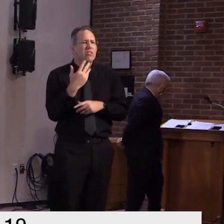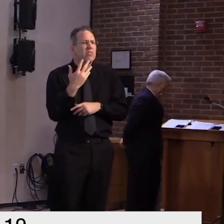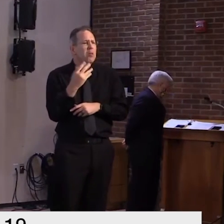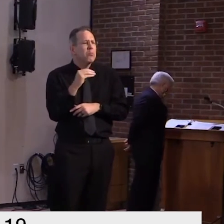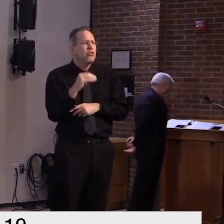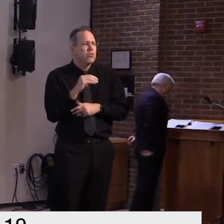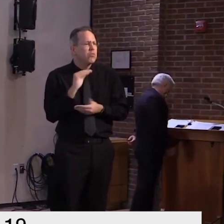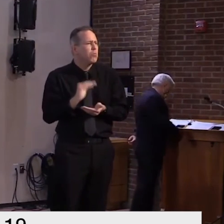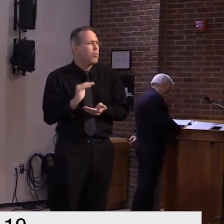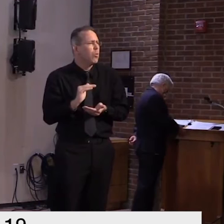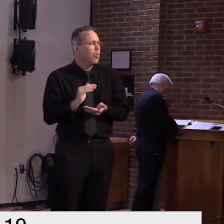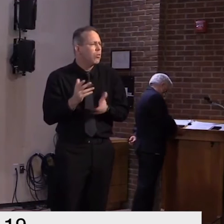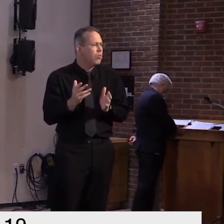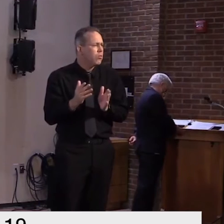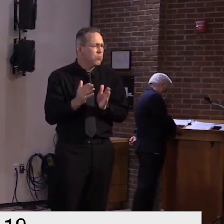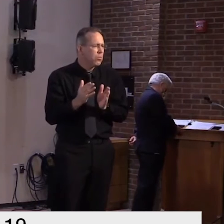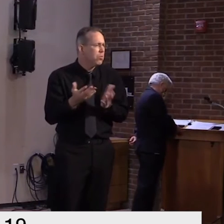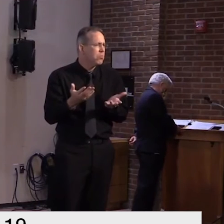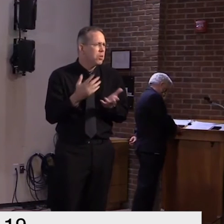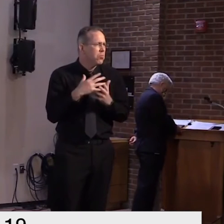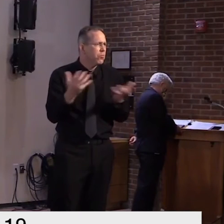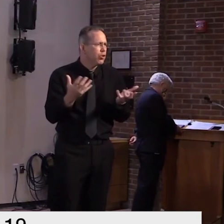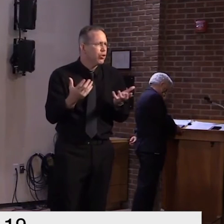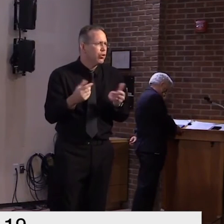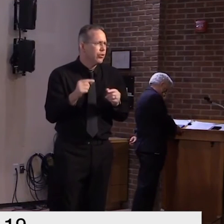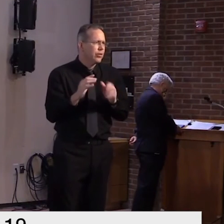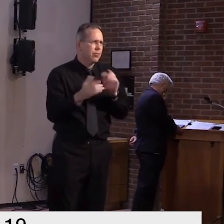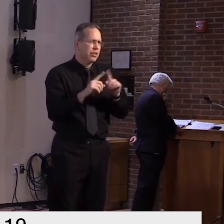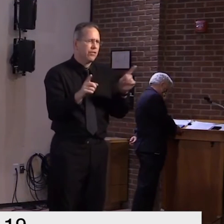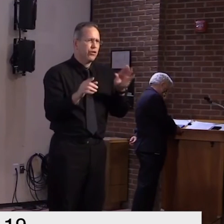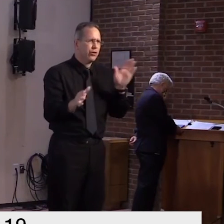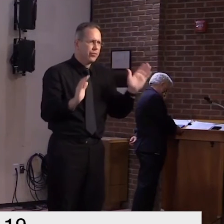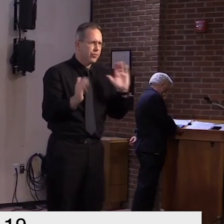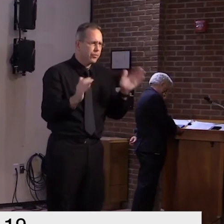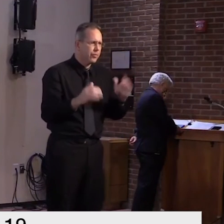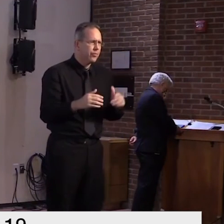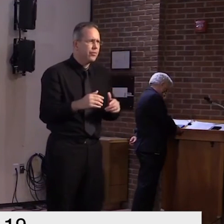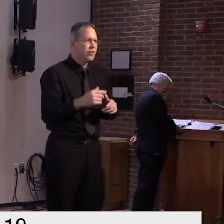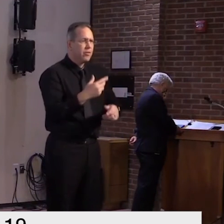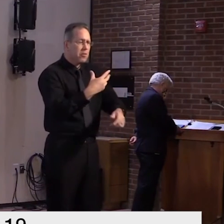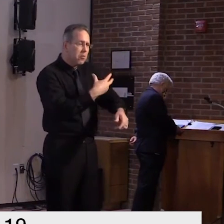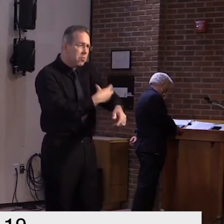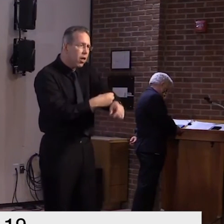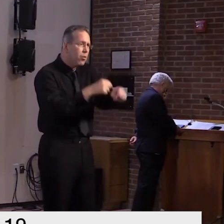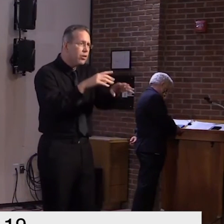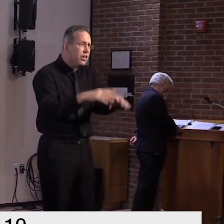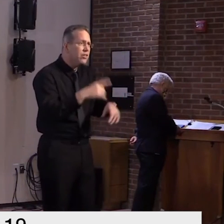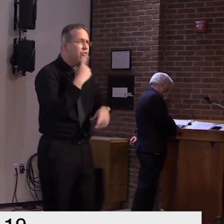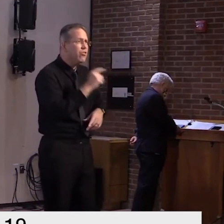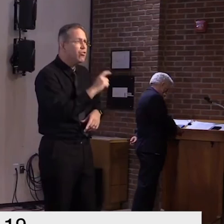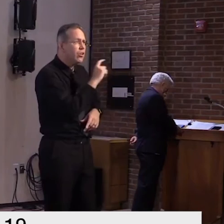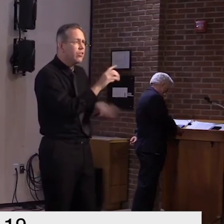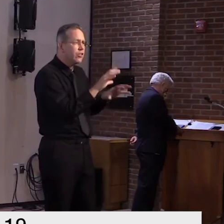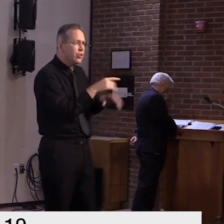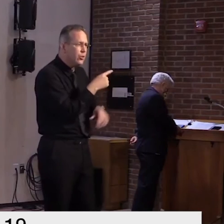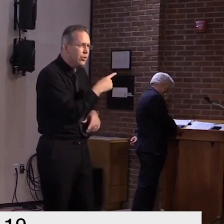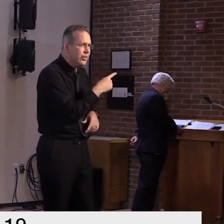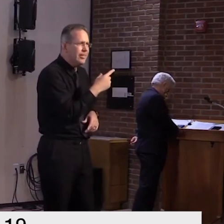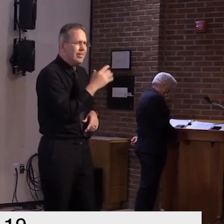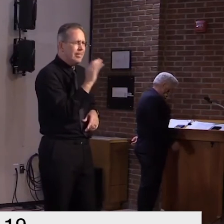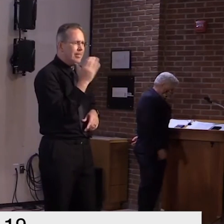i i know at one point there was some suggestion